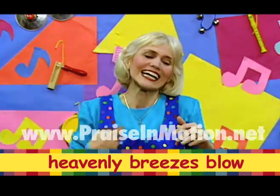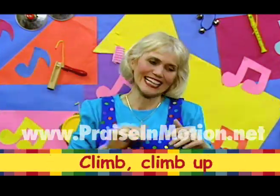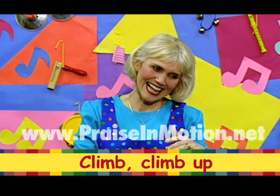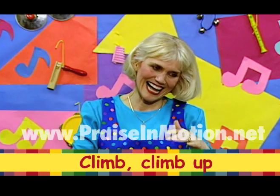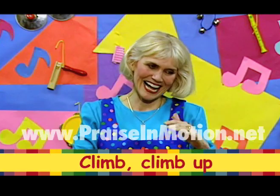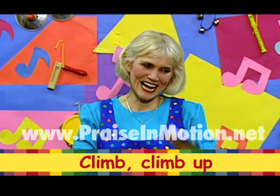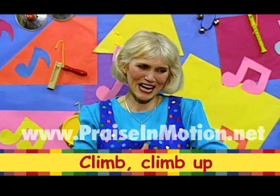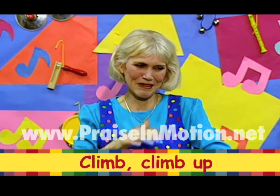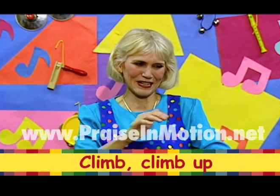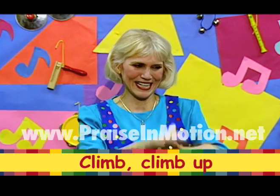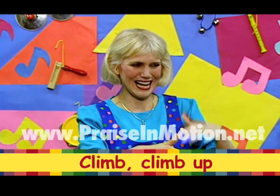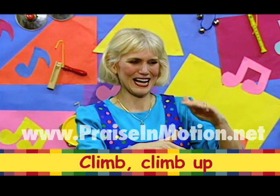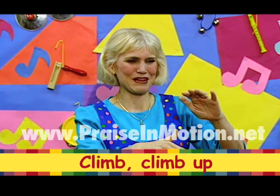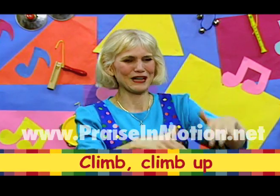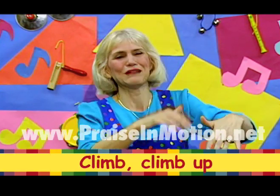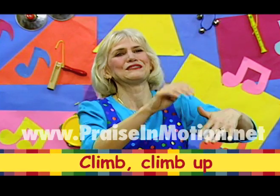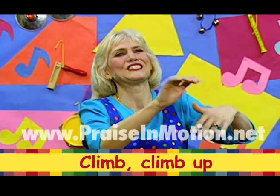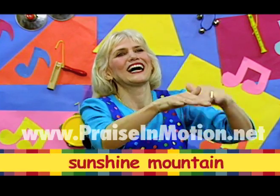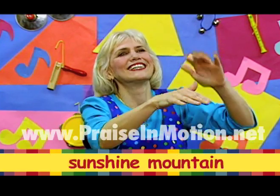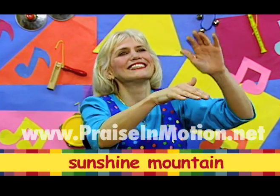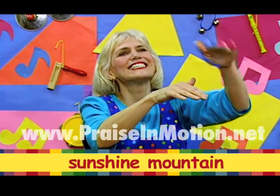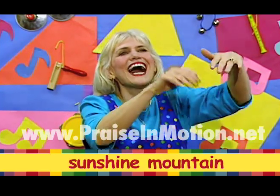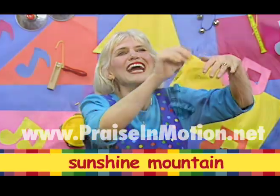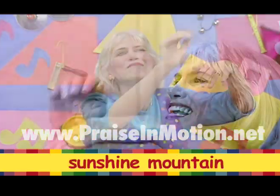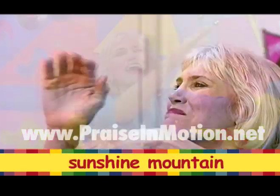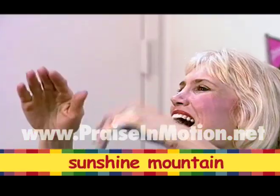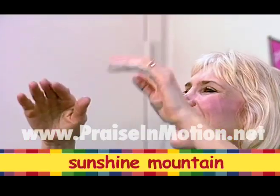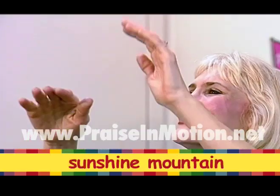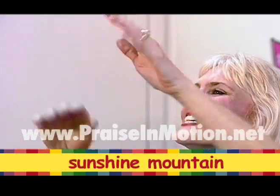Climb, climb up sunshine mountain,